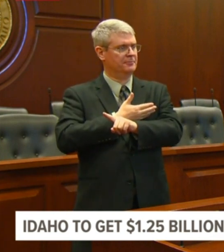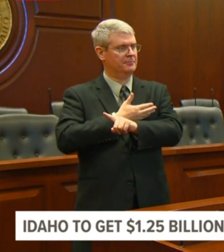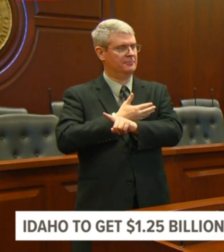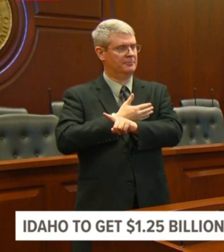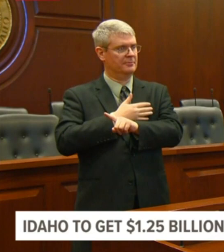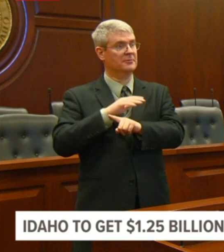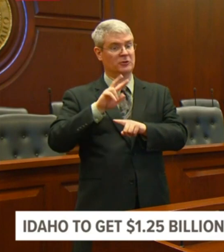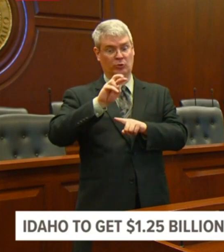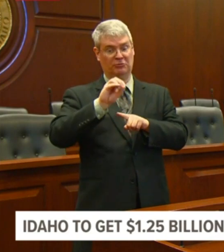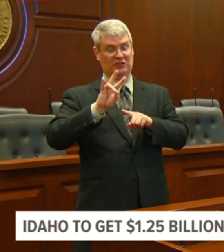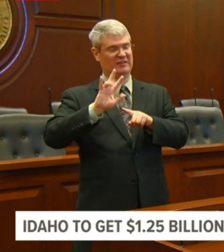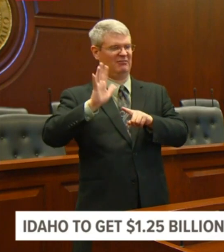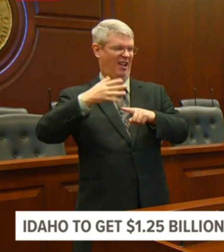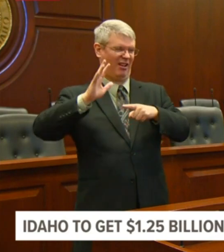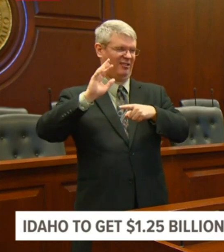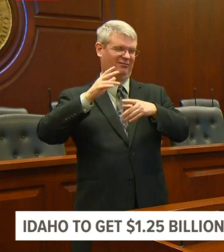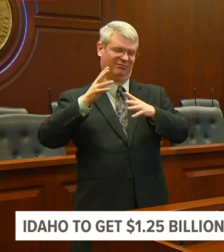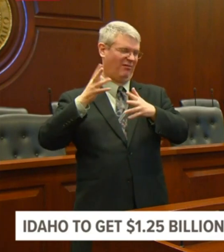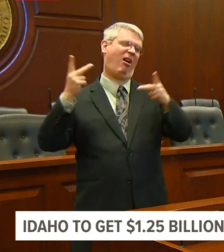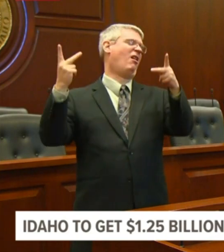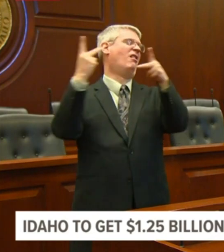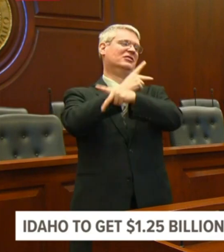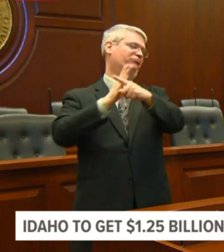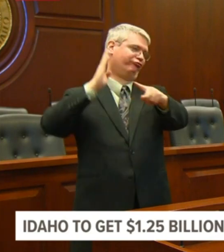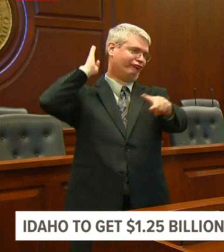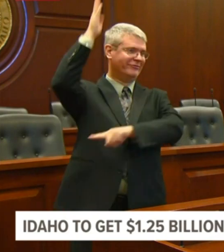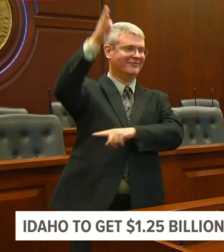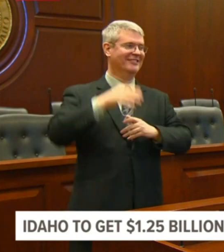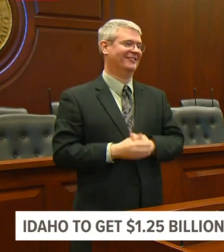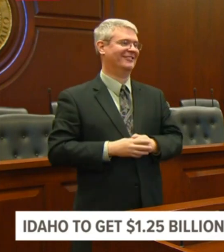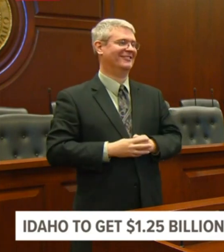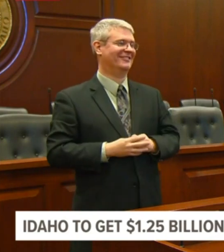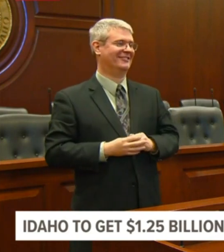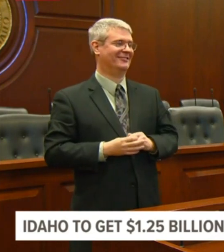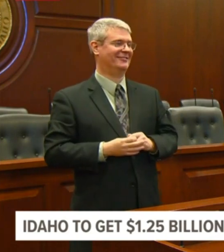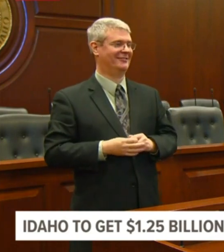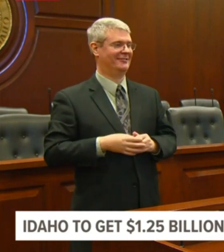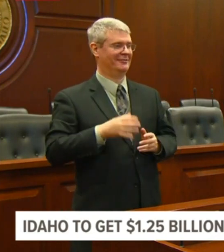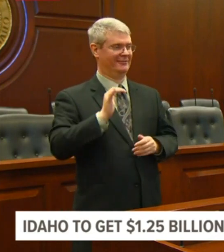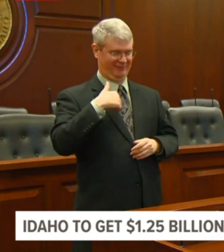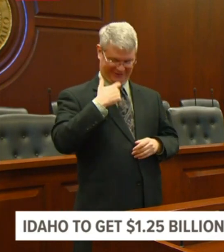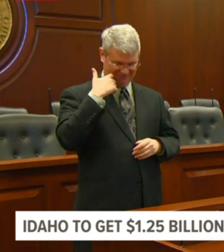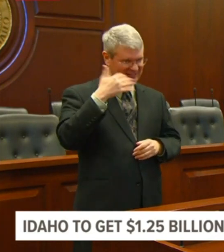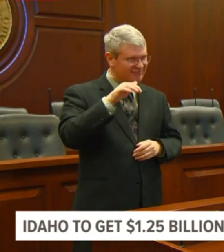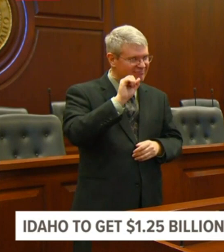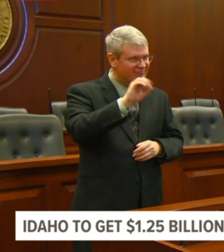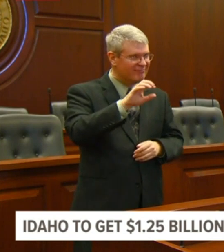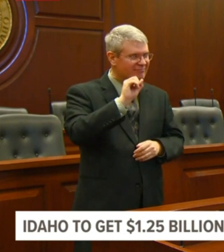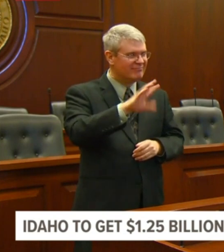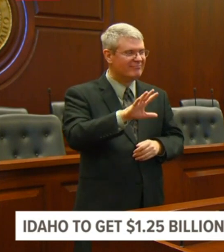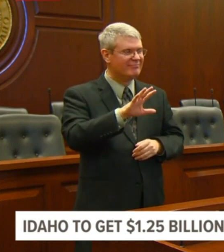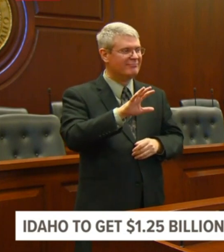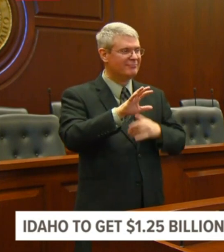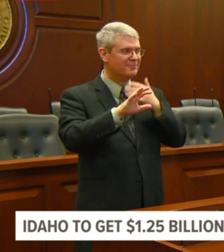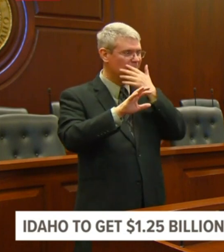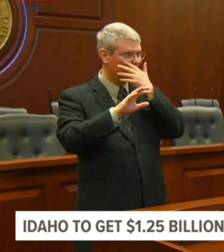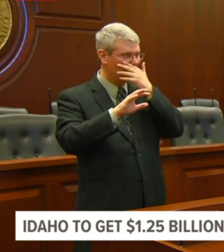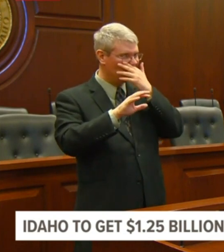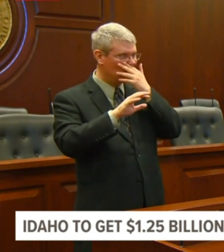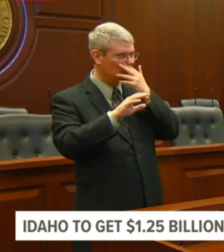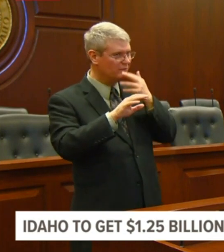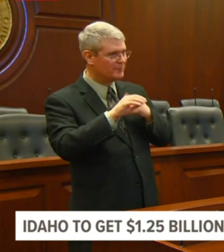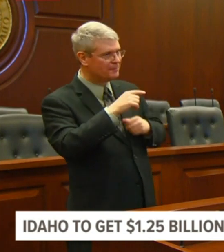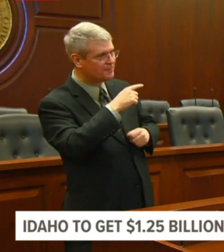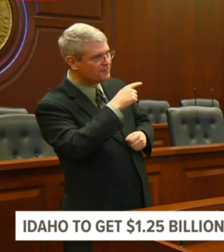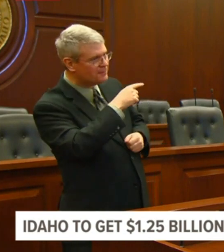that. I mean, you can extrapolate the numbers out of the numbers that we just quoted and Janie may know what it is, but those,